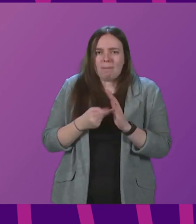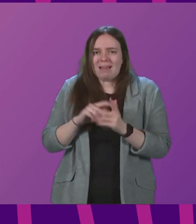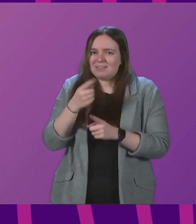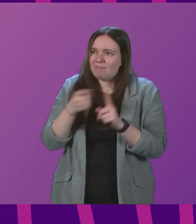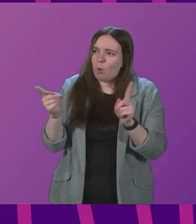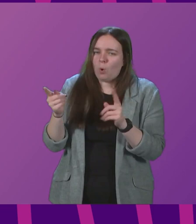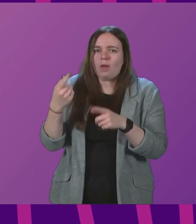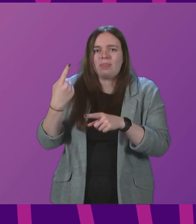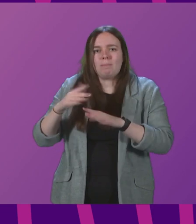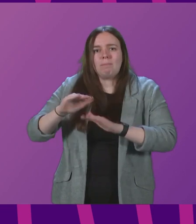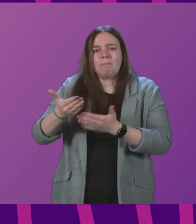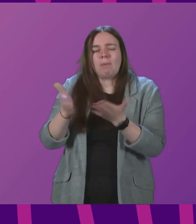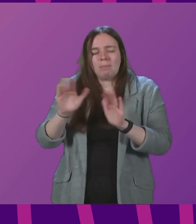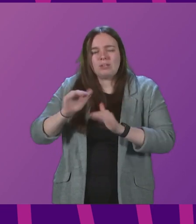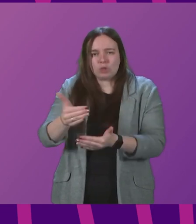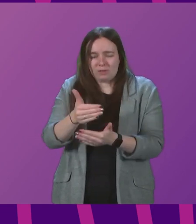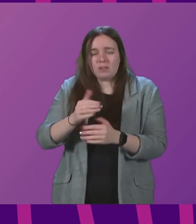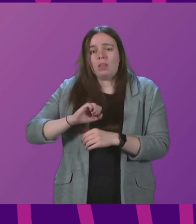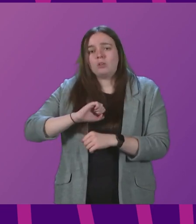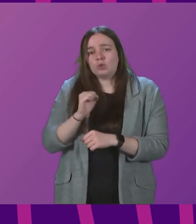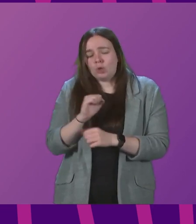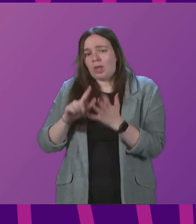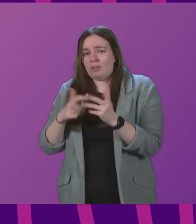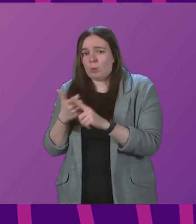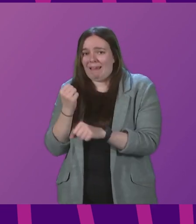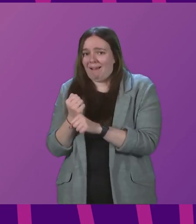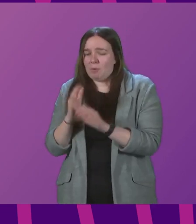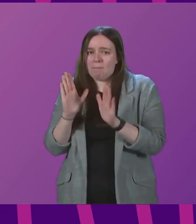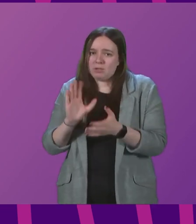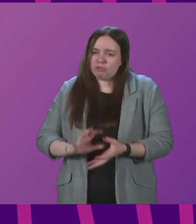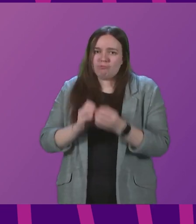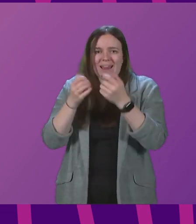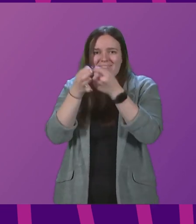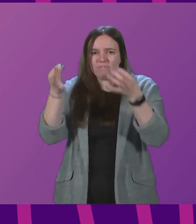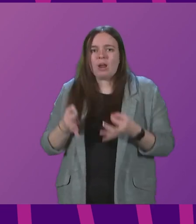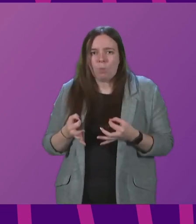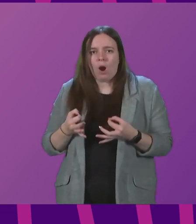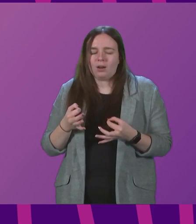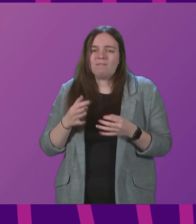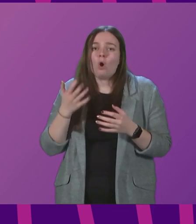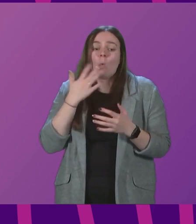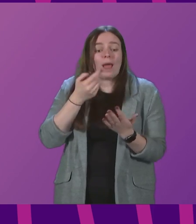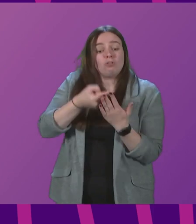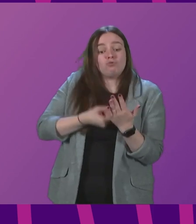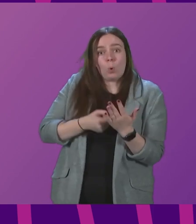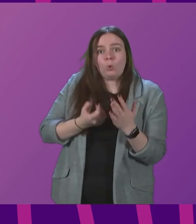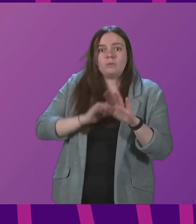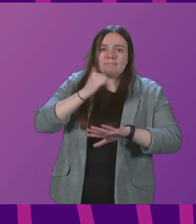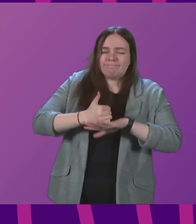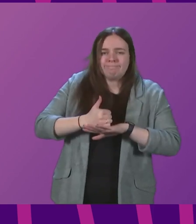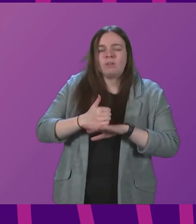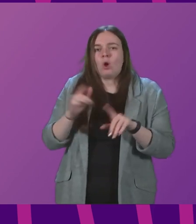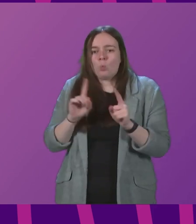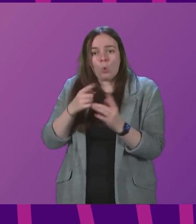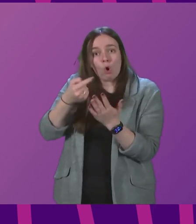system. The Scottish and the UK governments must develop a framework and triggers for when restrictions will kick in, what they will be